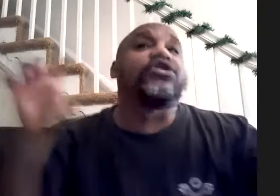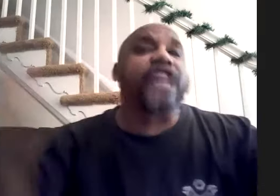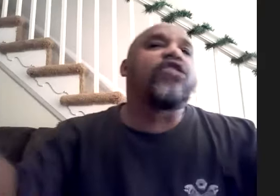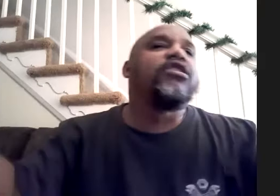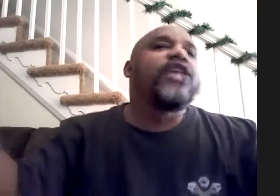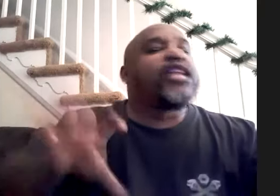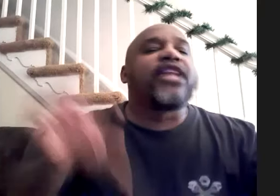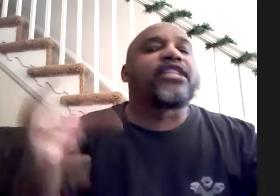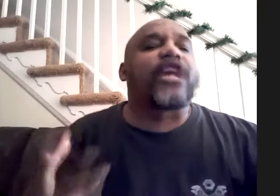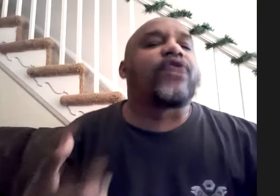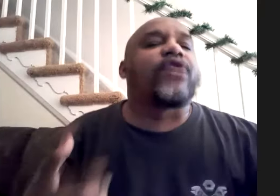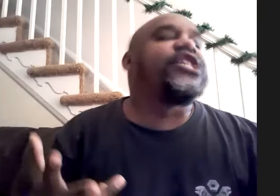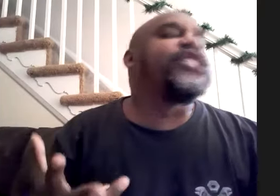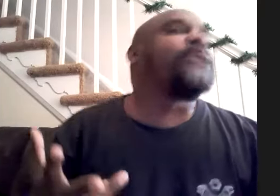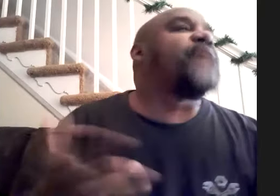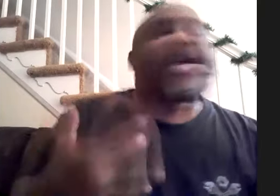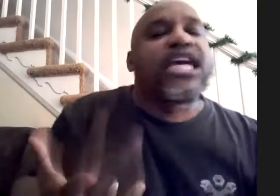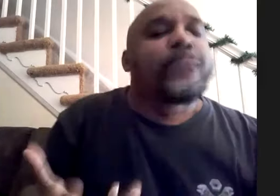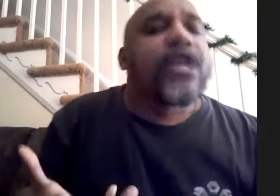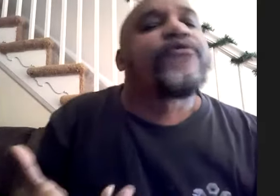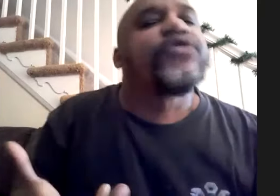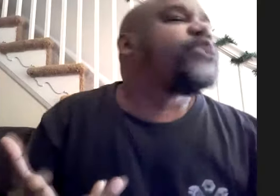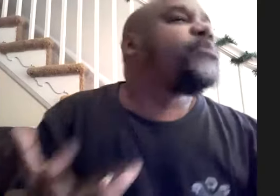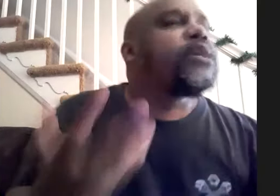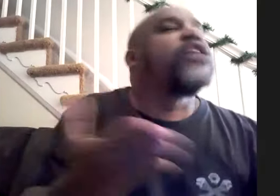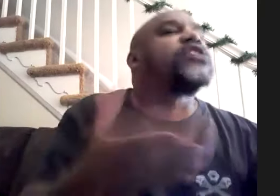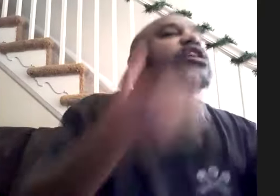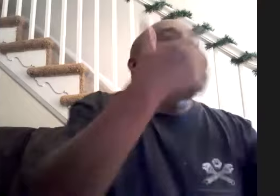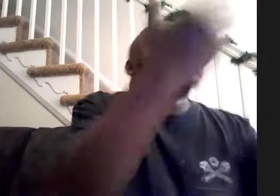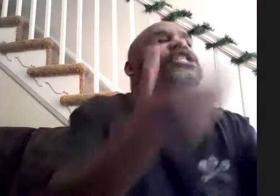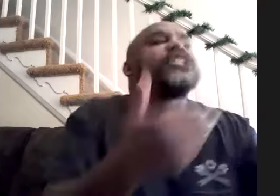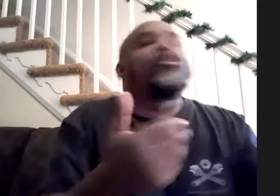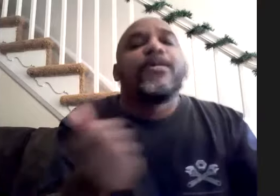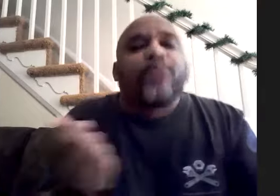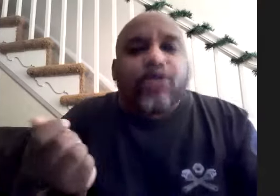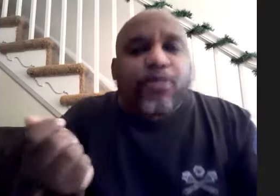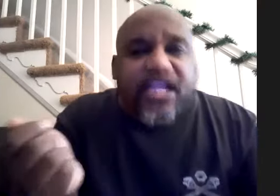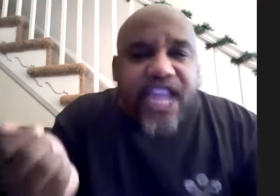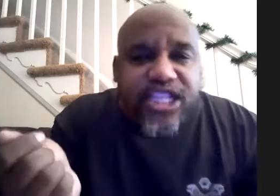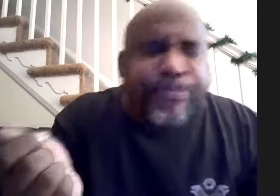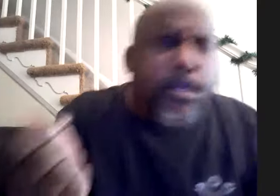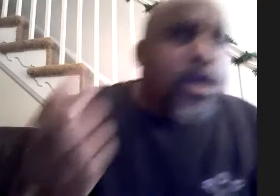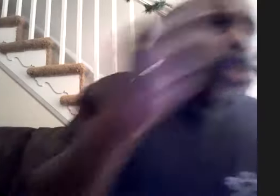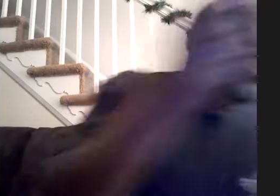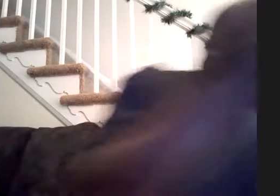there he doesn't like to take credit for teaching me but i give him credit for teaching me because he was teaching other people and i was paying attention so